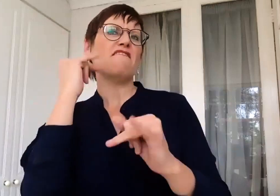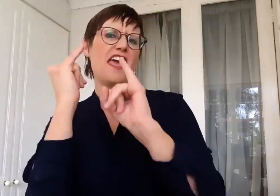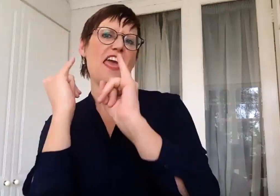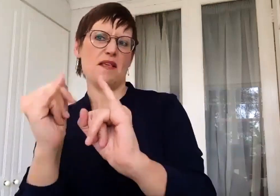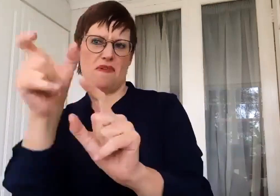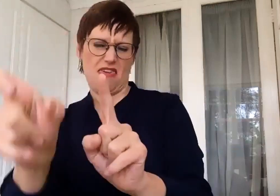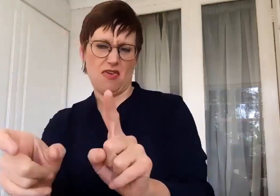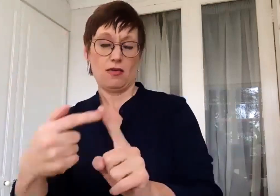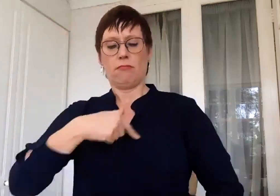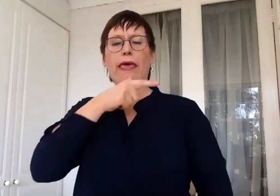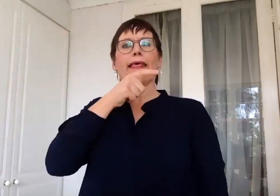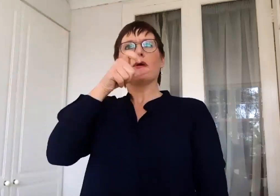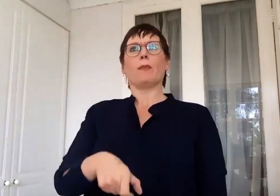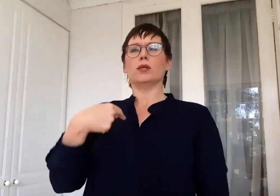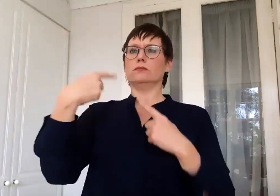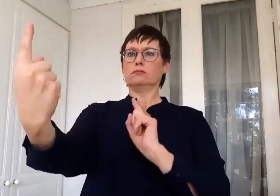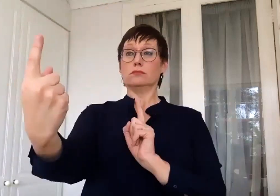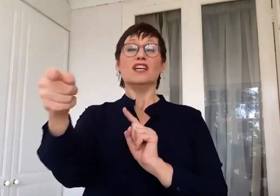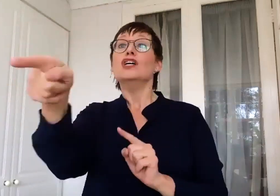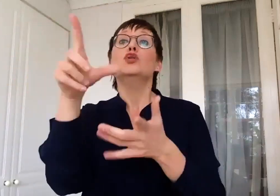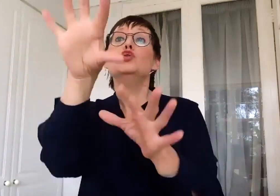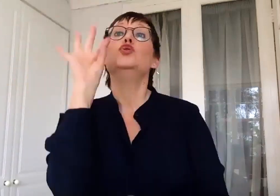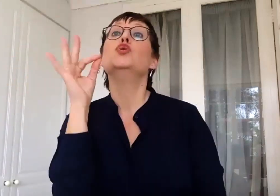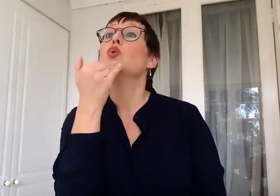deaf person there and it's a deaf enemy. I'm going to save my deaf enemy.